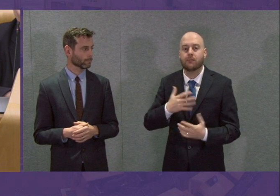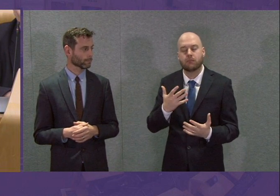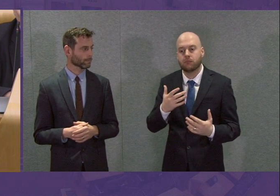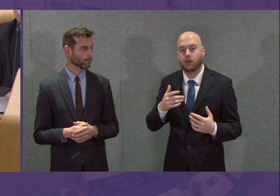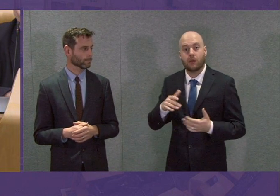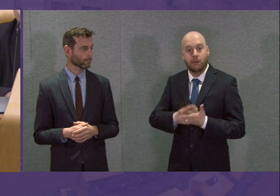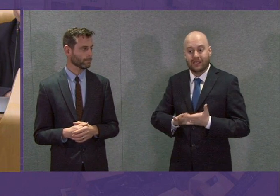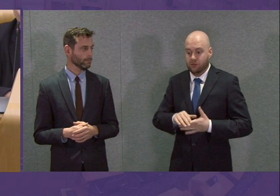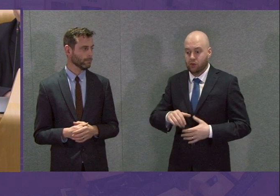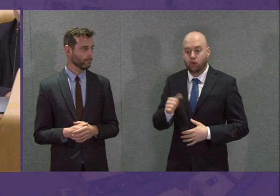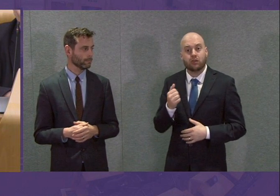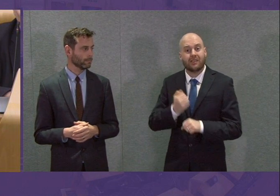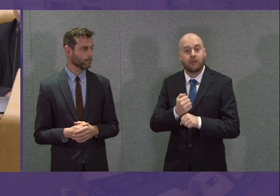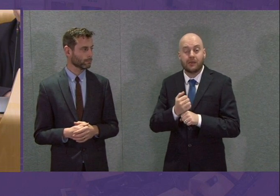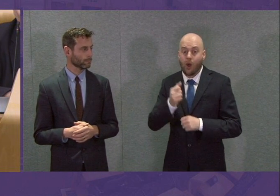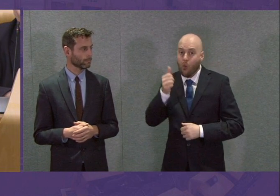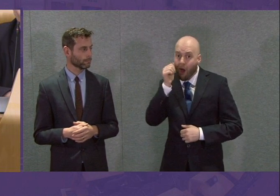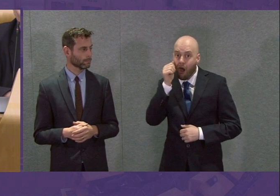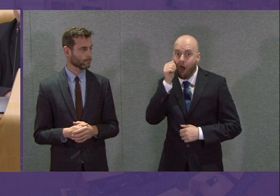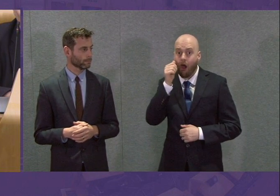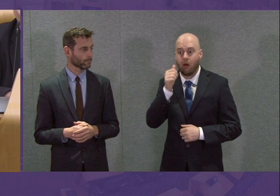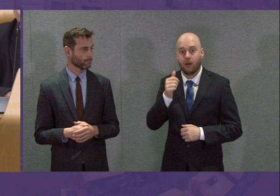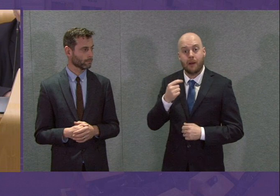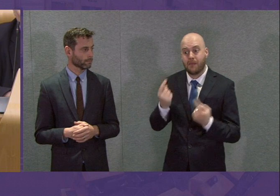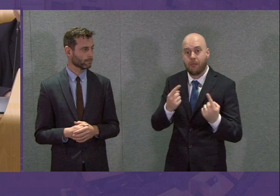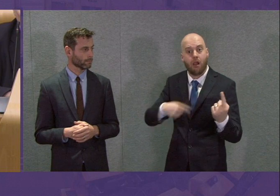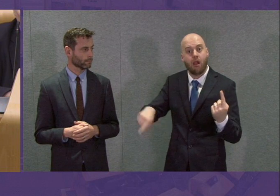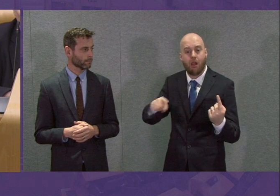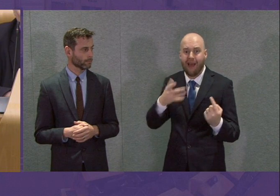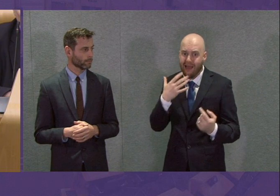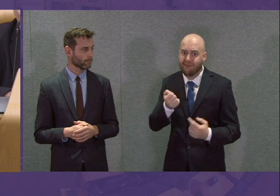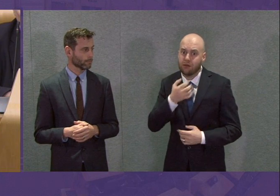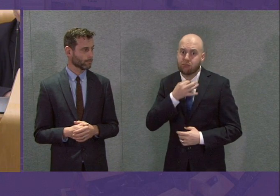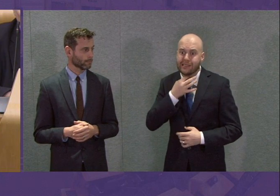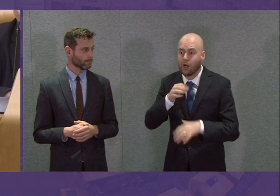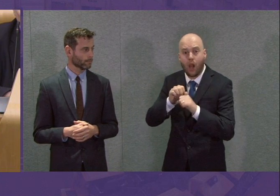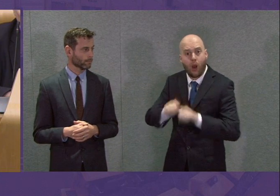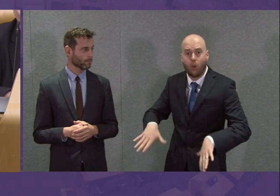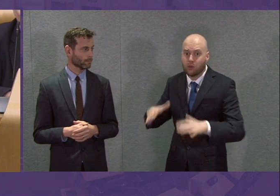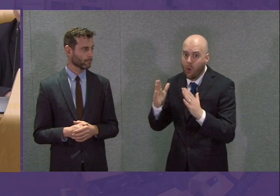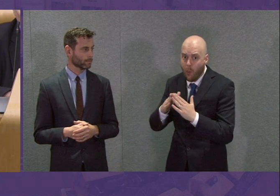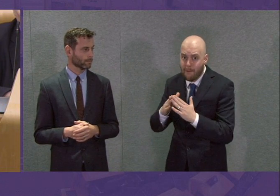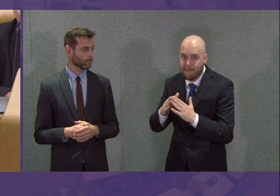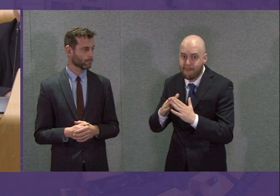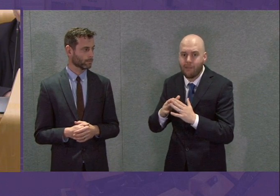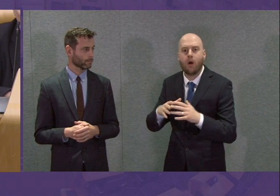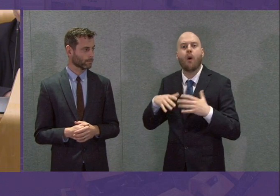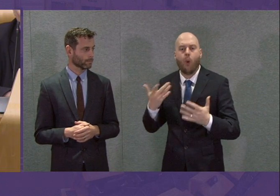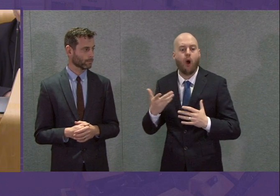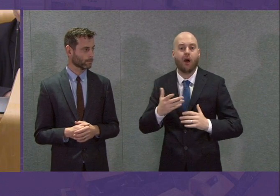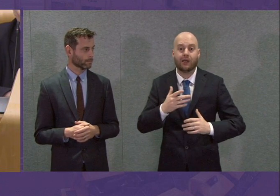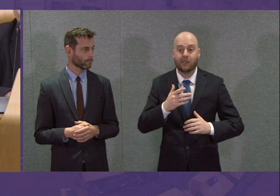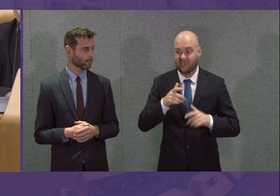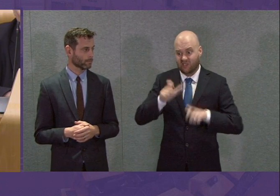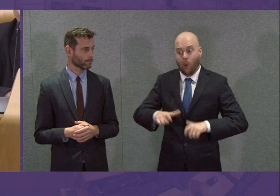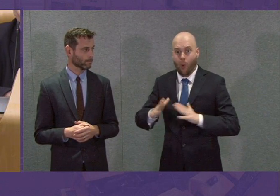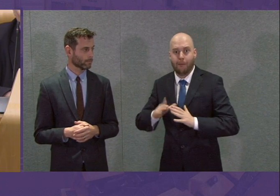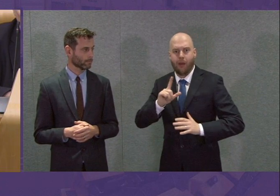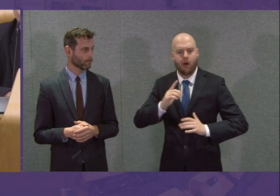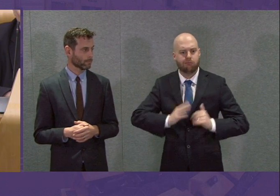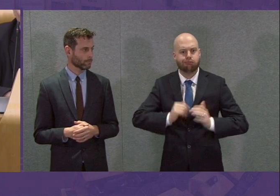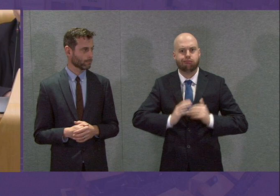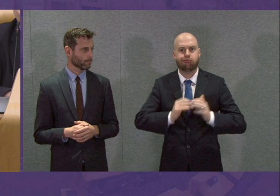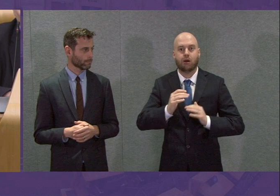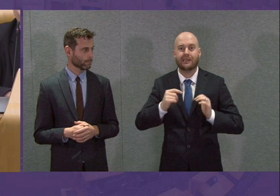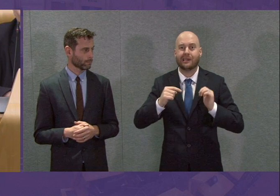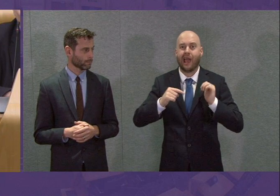between the threat of losing their home at this dangerous time or building up unpayable debts over the coming months,